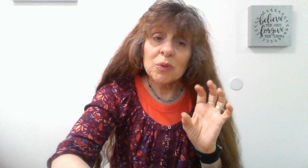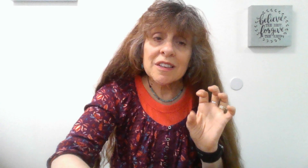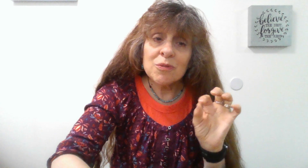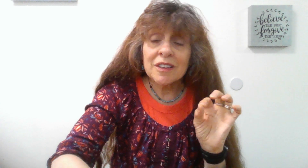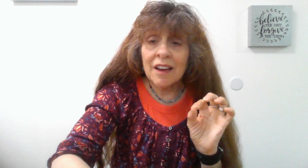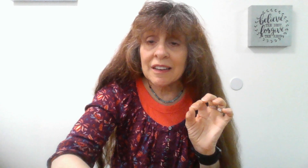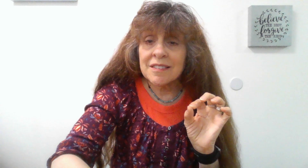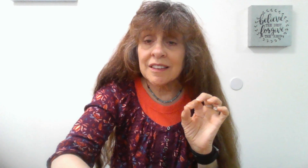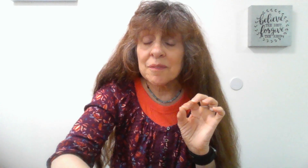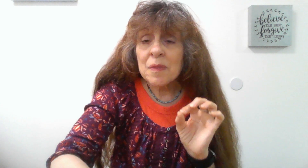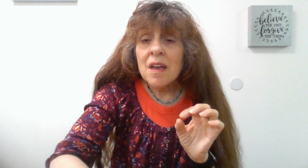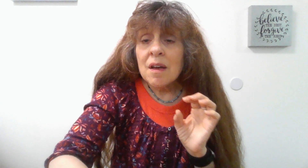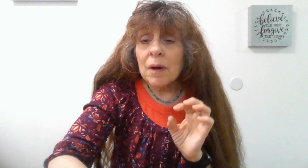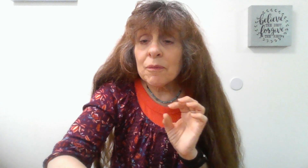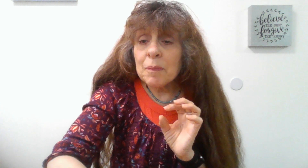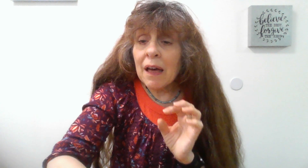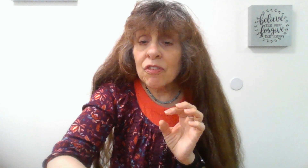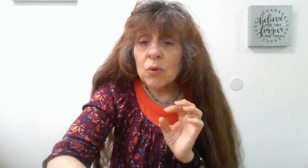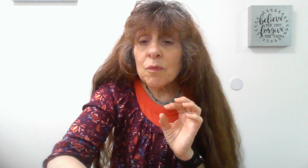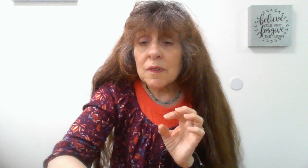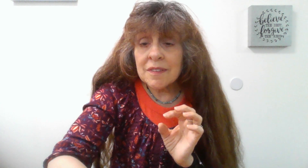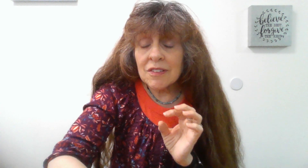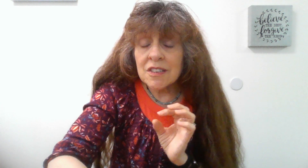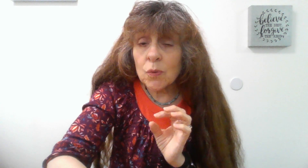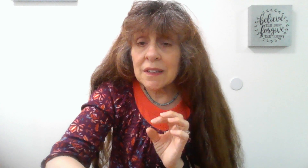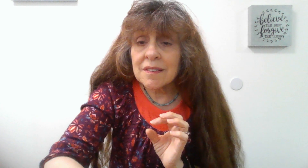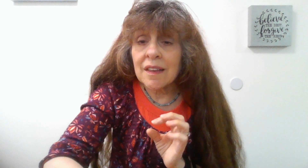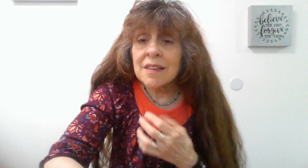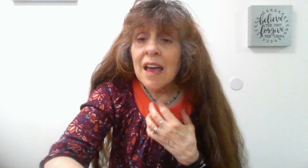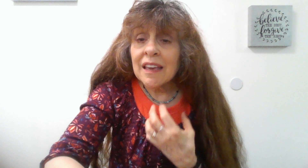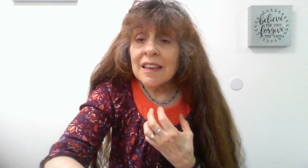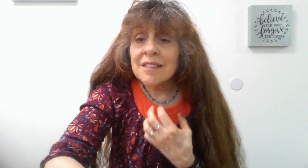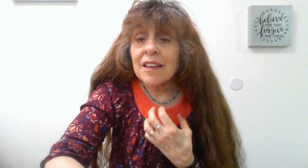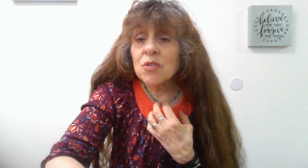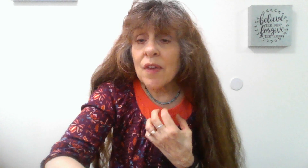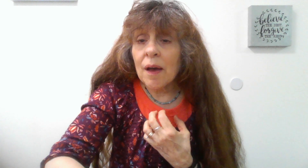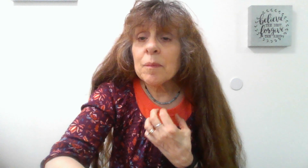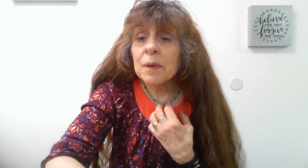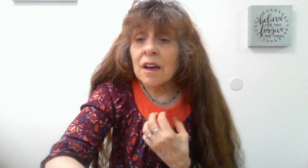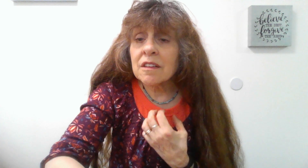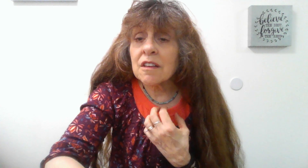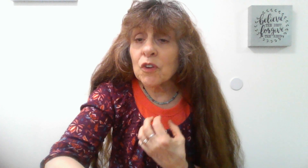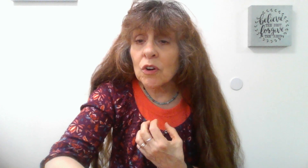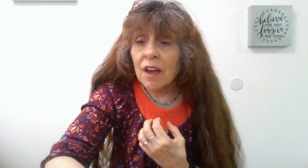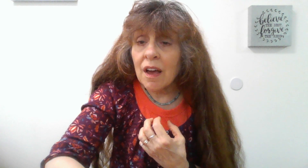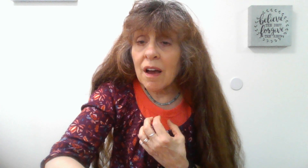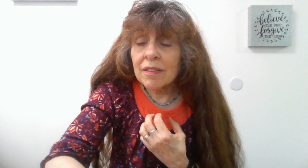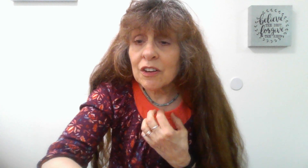really, really tiny seed. But Matthew 17, 20 says, he said to them, because of your little